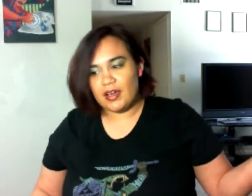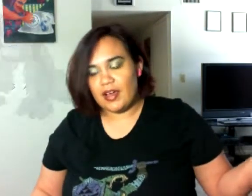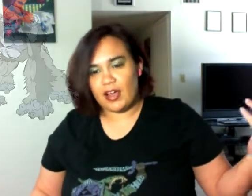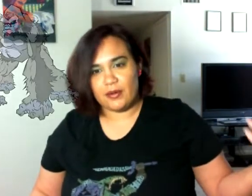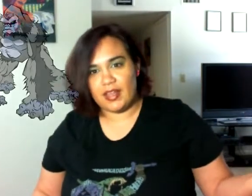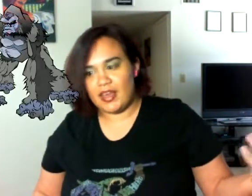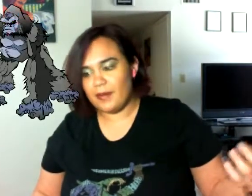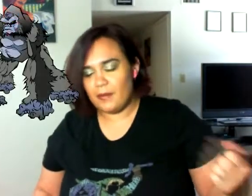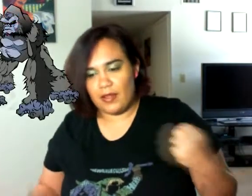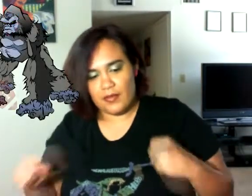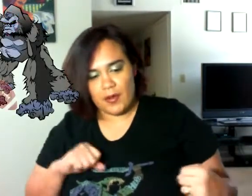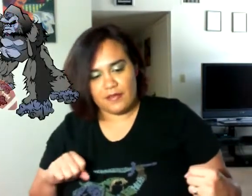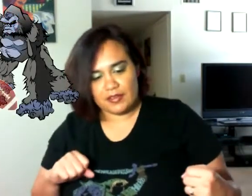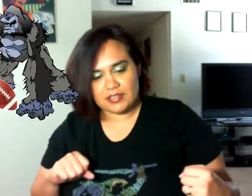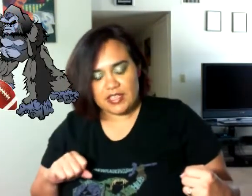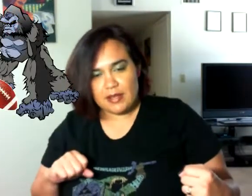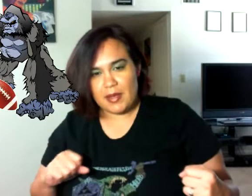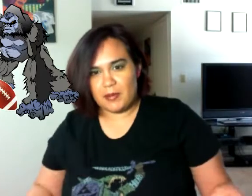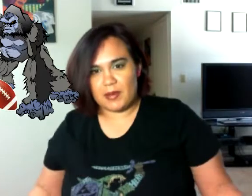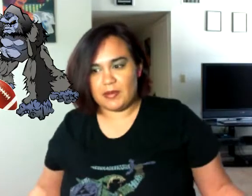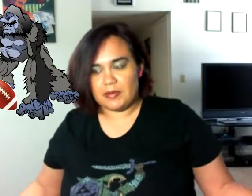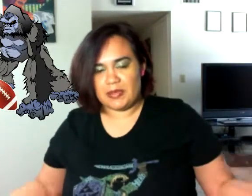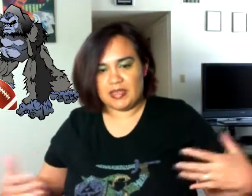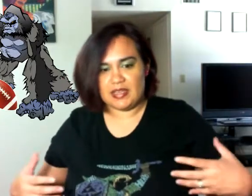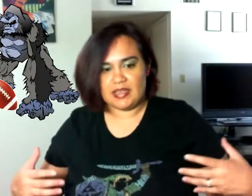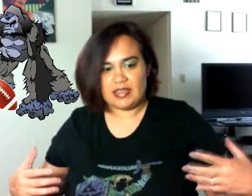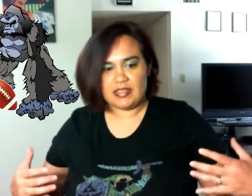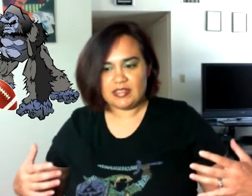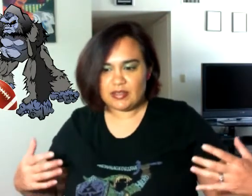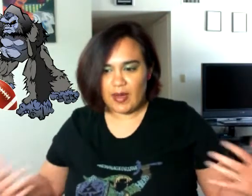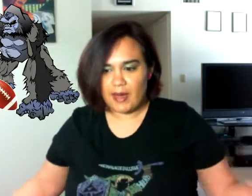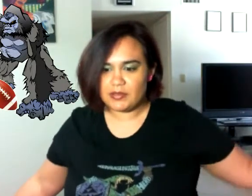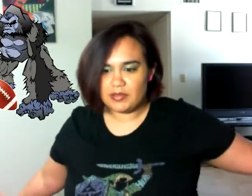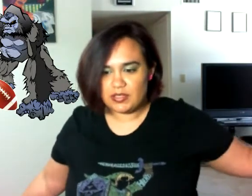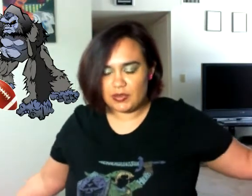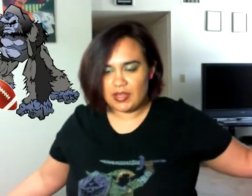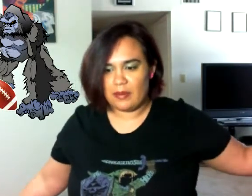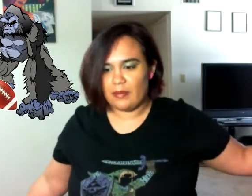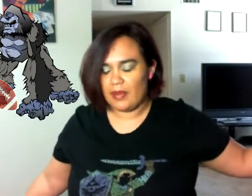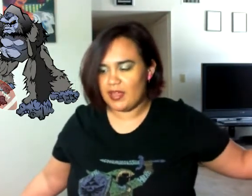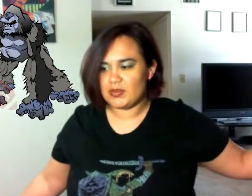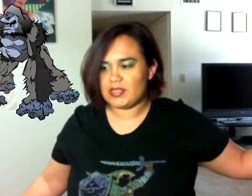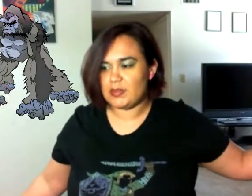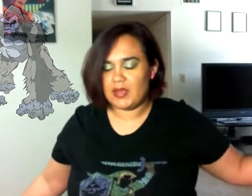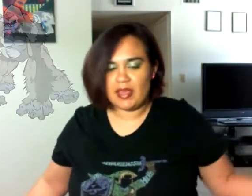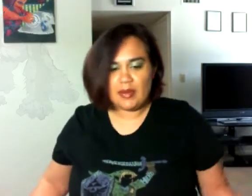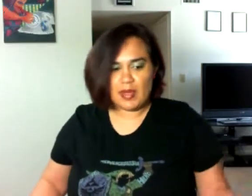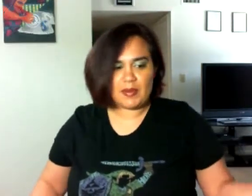a gorilla on the football field, maybe we wouldn't be so apt to destroy them as we seem to be. Maybe